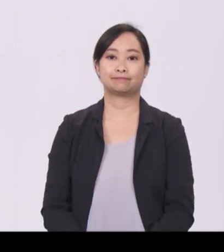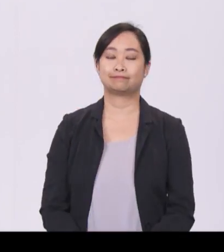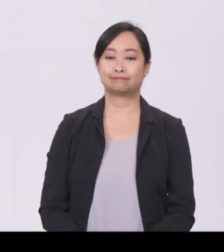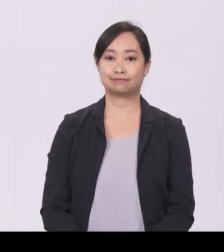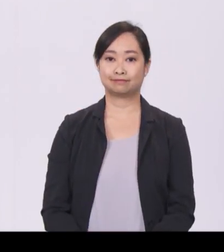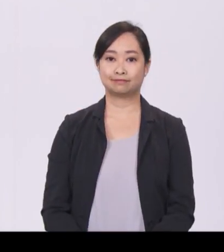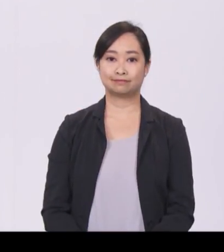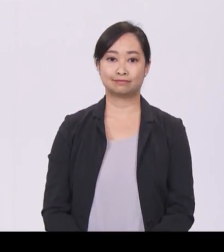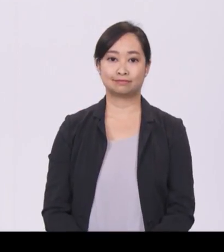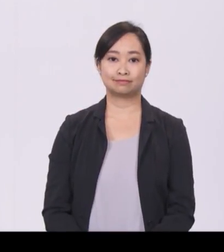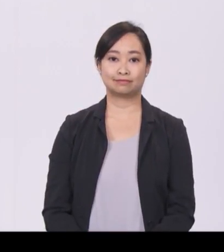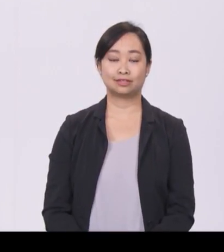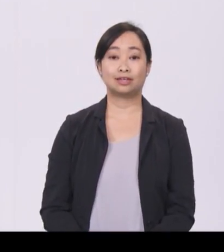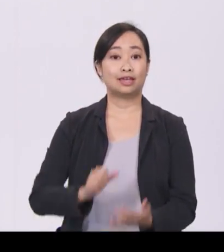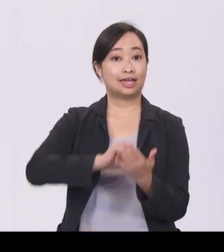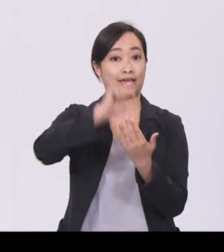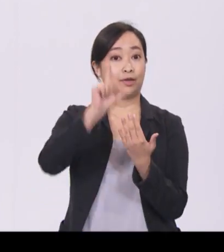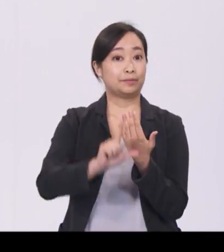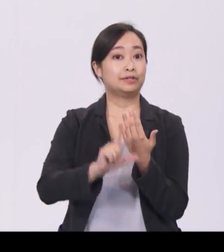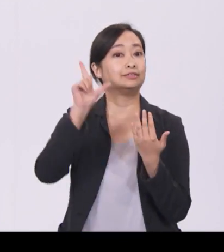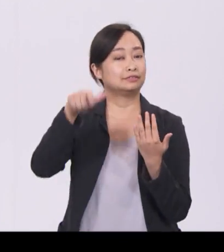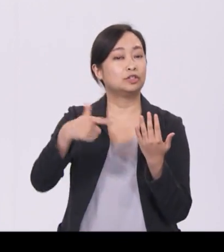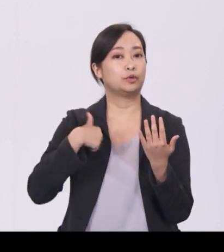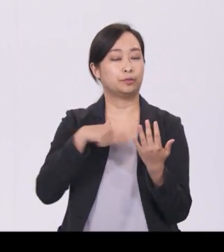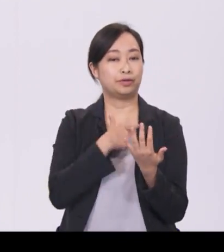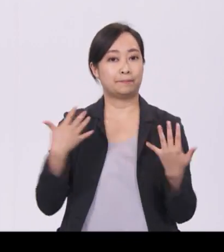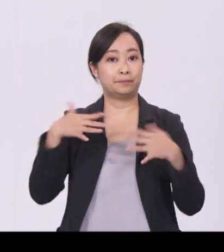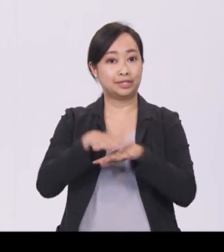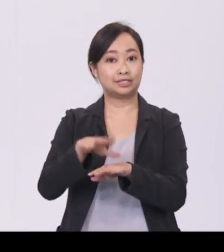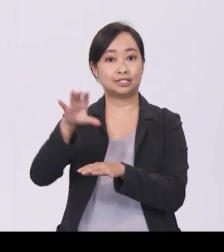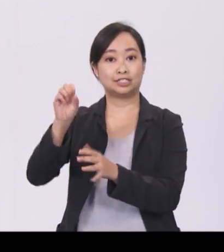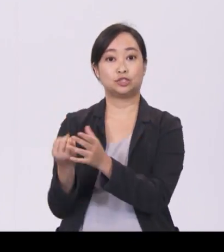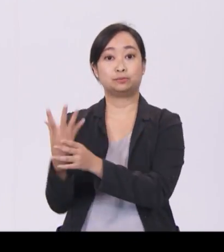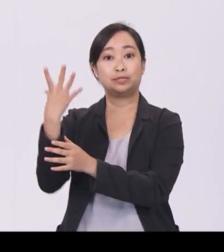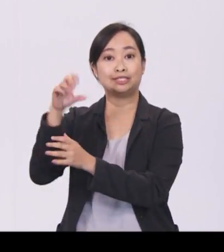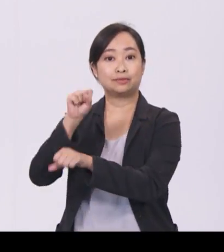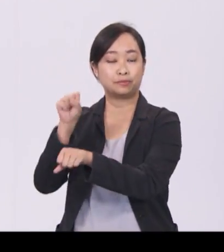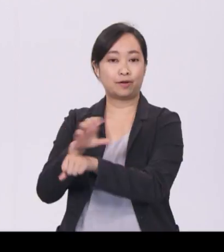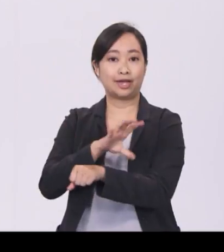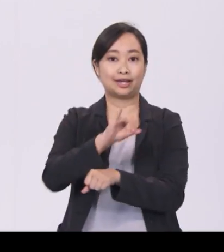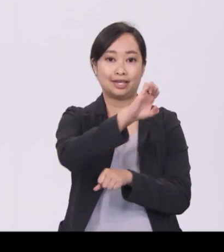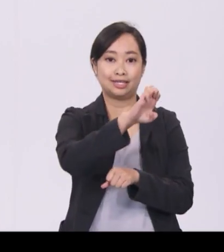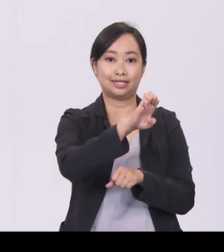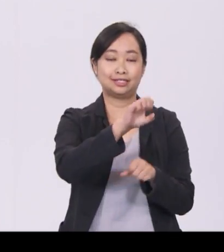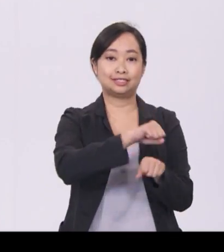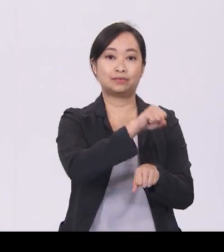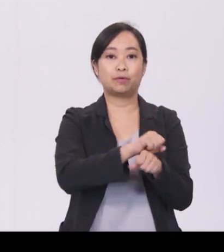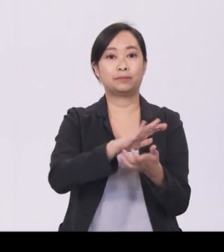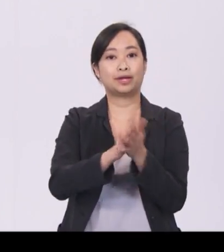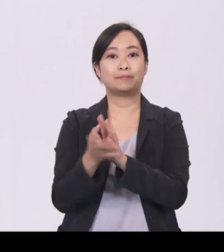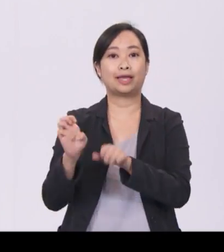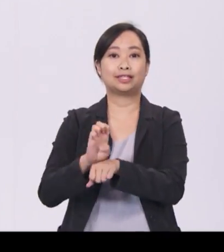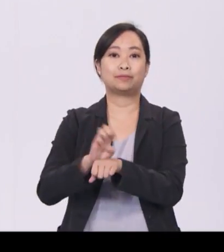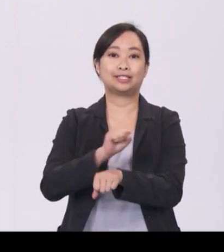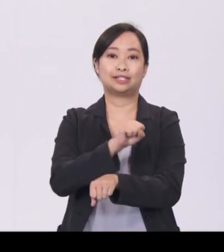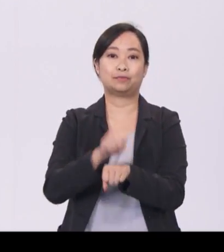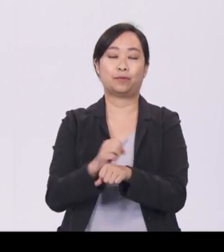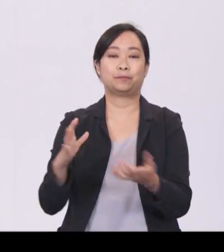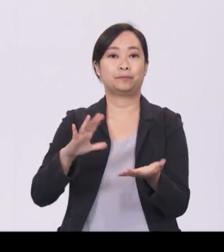In April, we will merge SPRING and IE Singapore into Enterprise Singapore. Enterprise Singapore